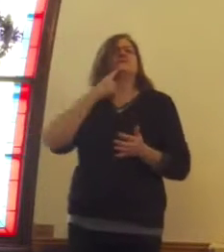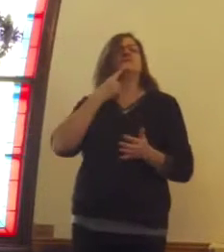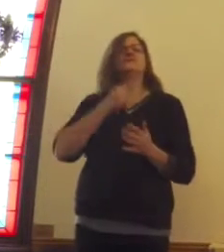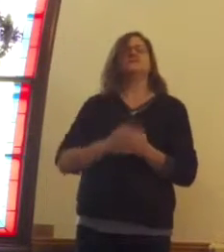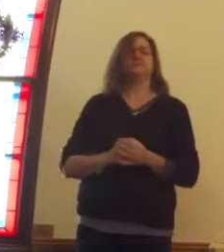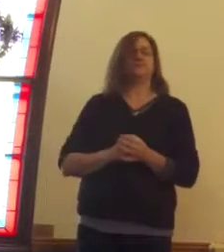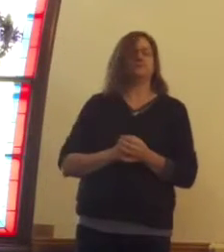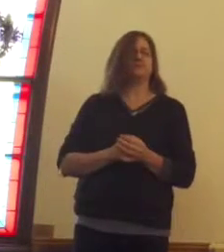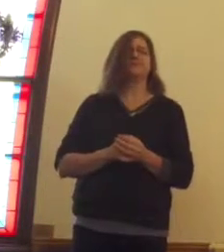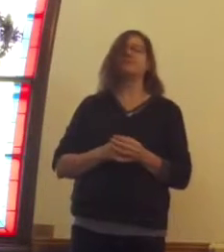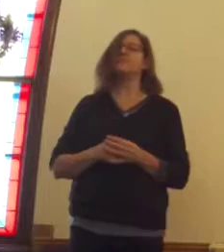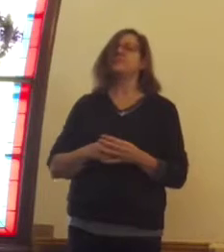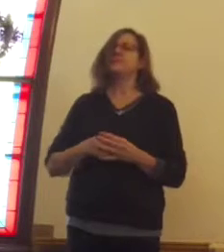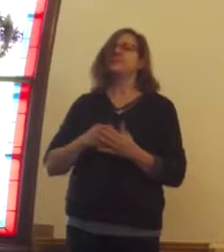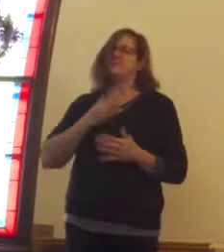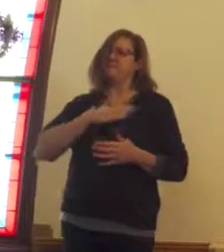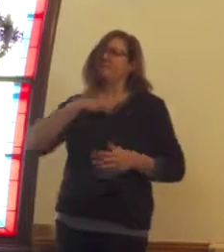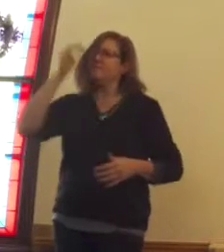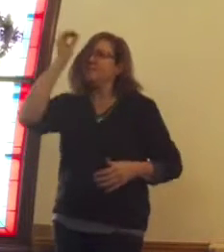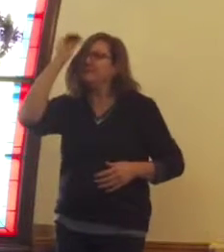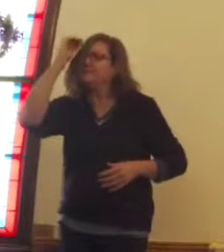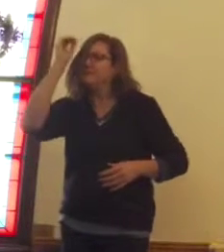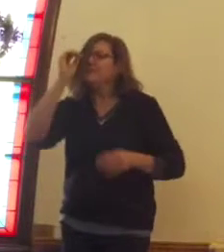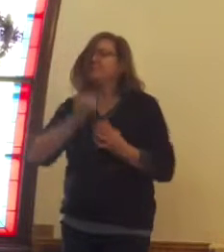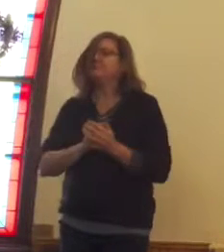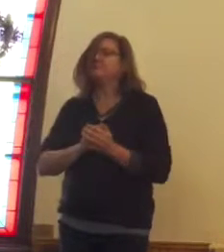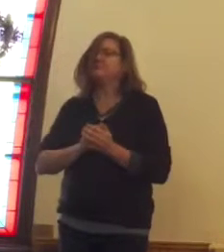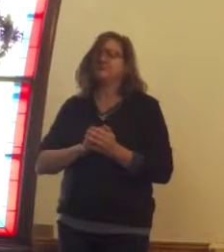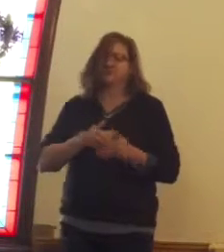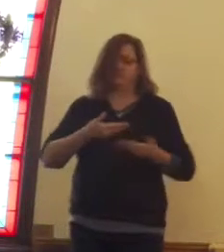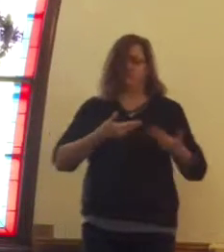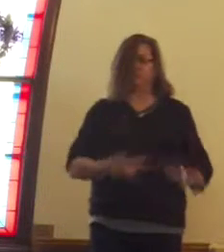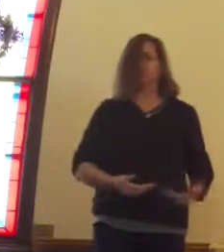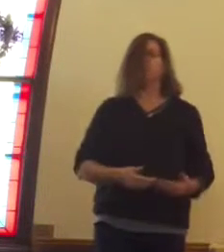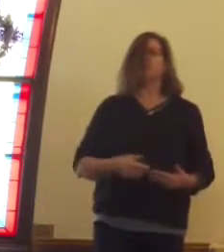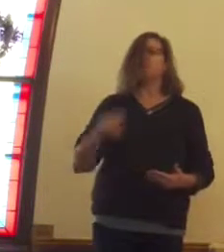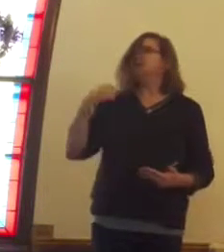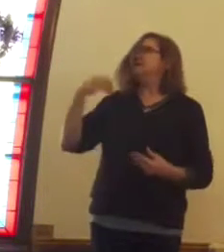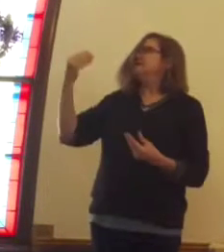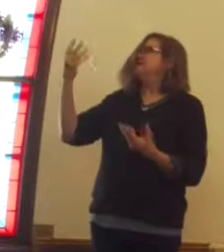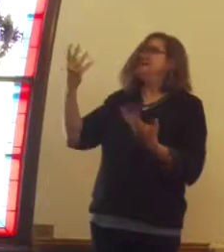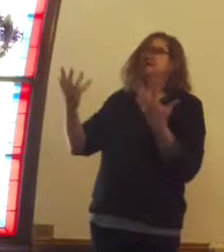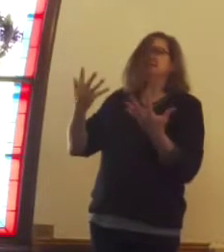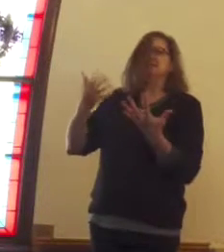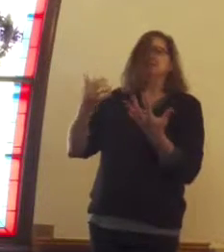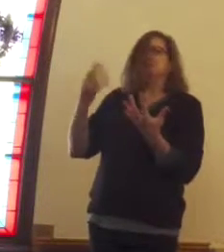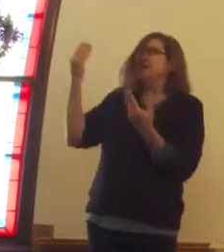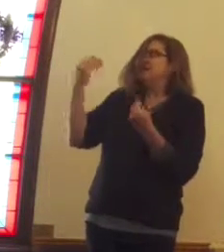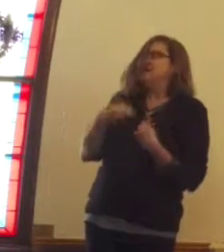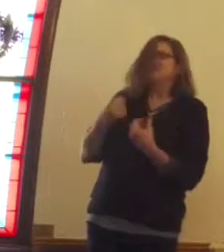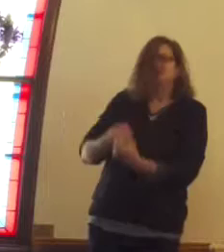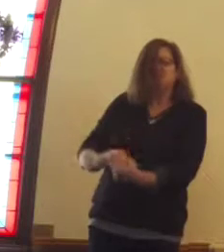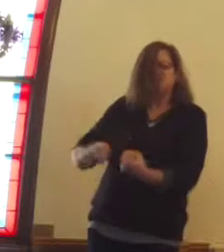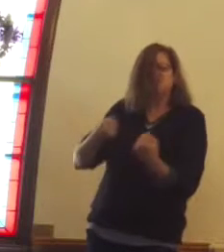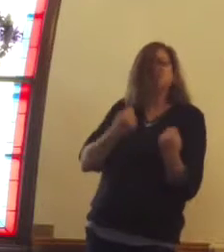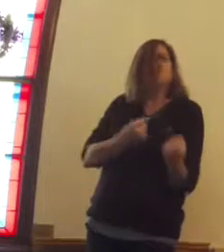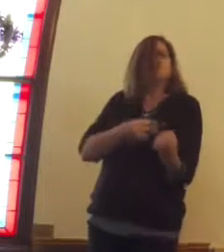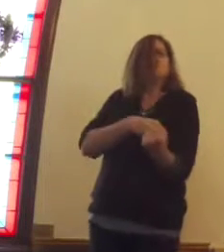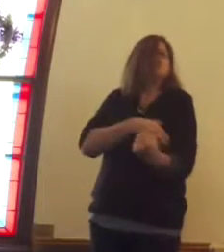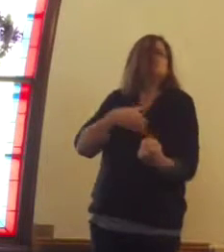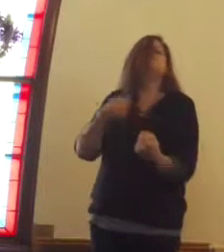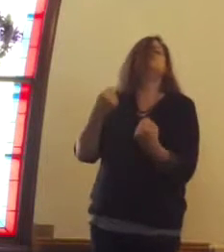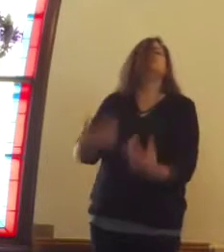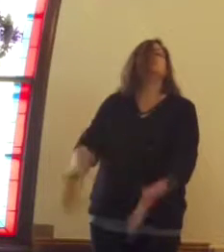opinion, Joseph is being given this strength from God, while at the same time receiving